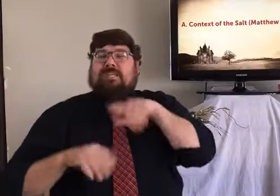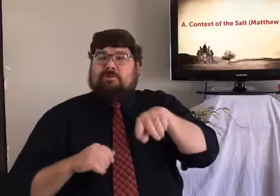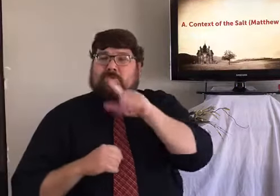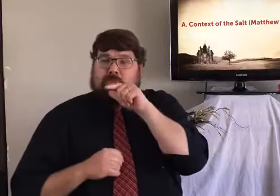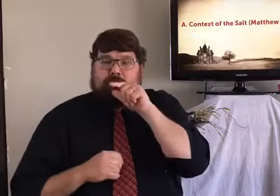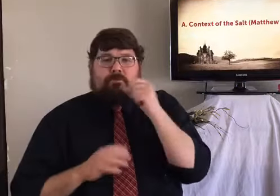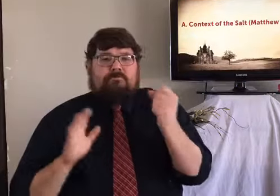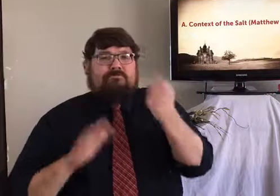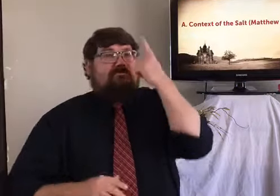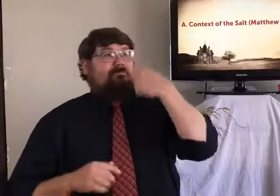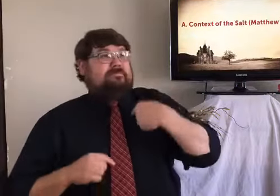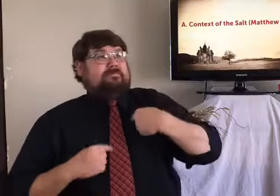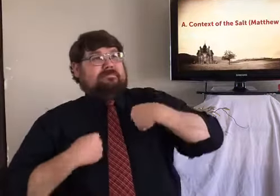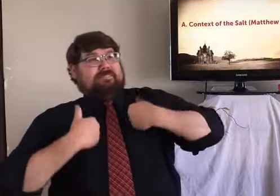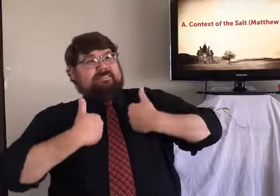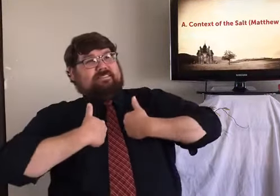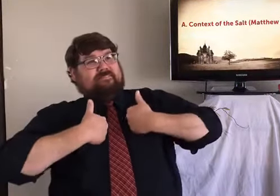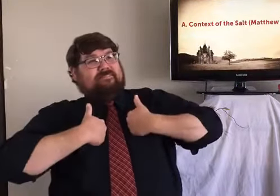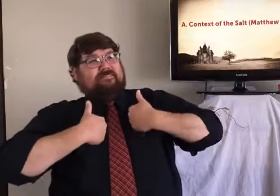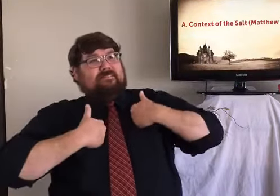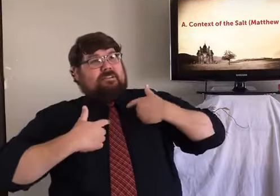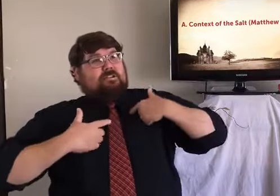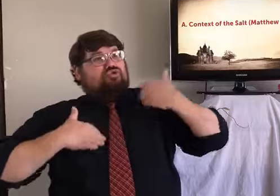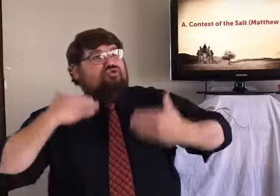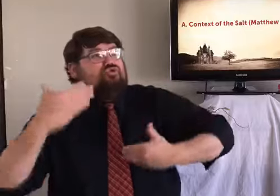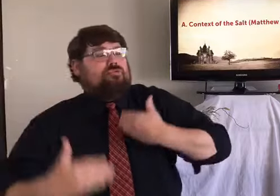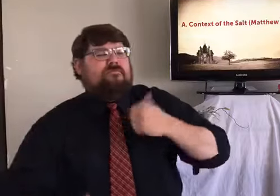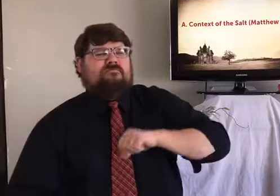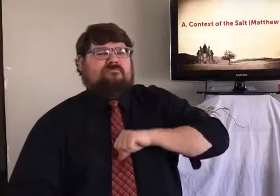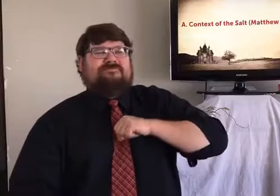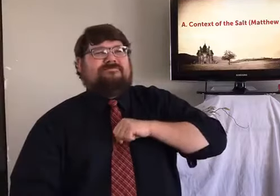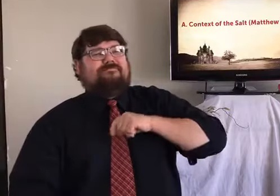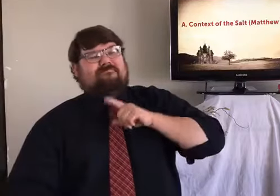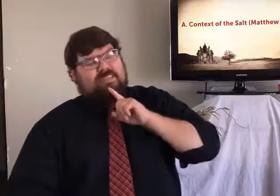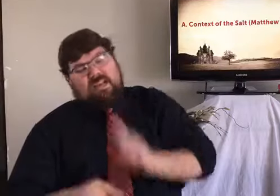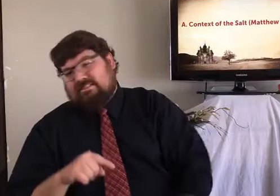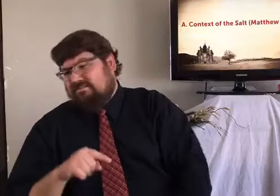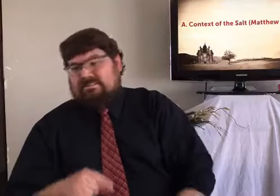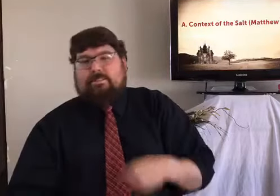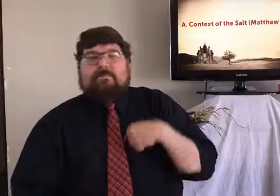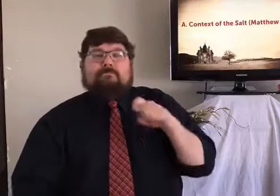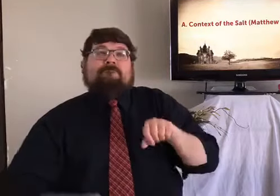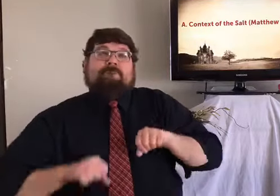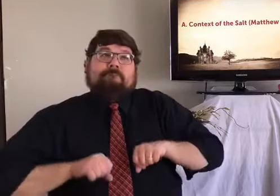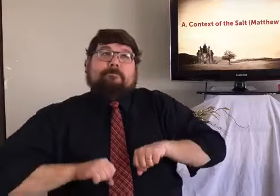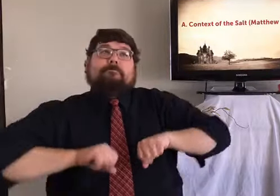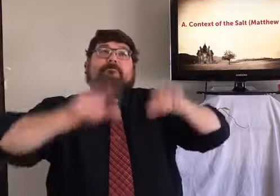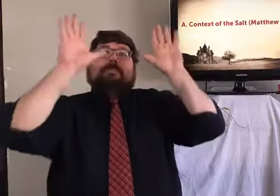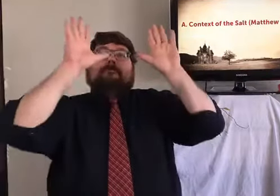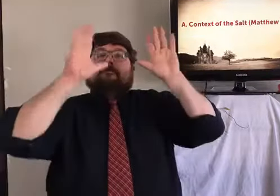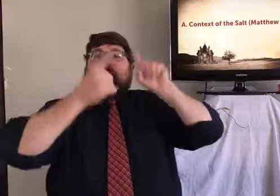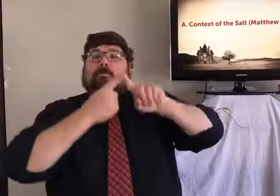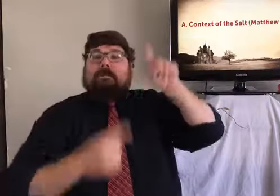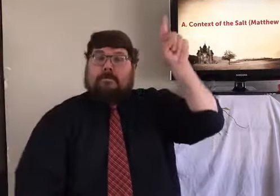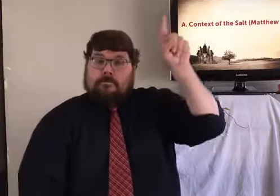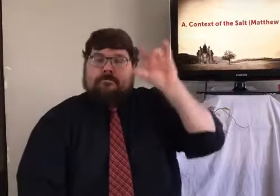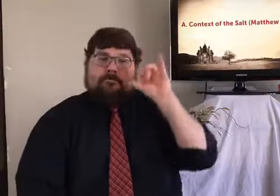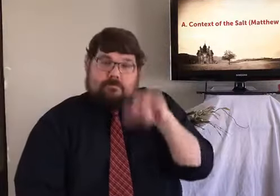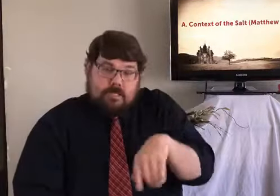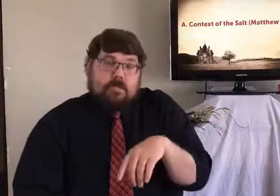need Jesus, blessed are those who mourn, for they shall be comforted, blessed are the meek, they realize they have to